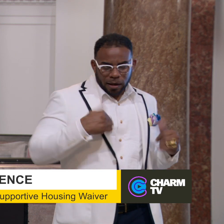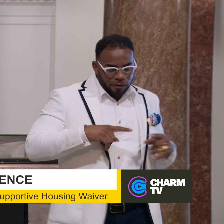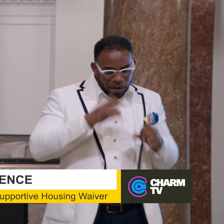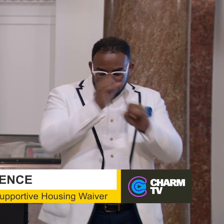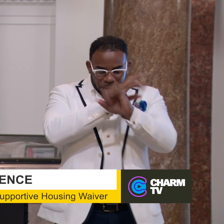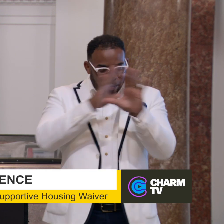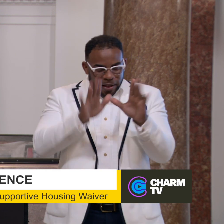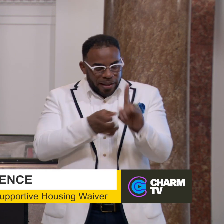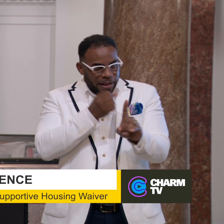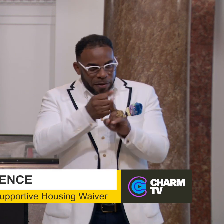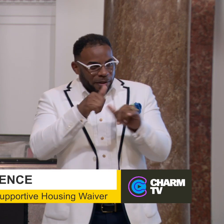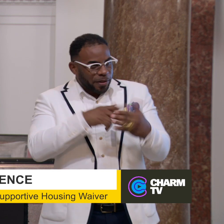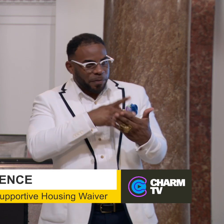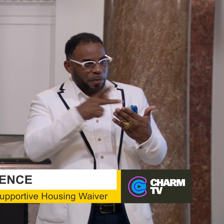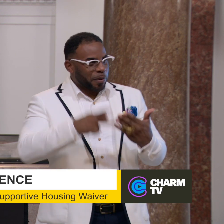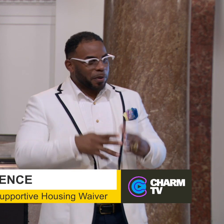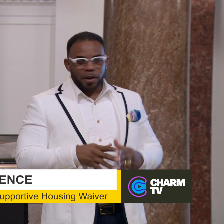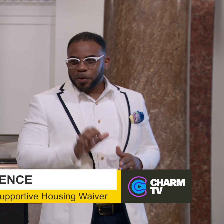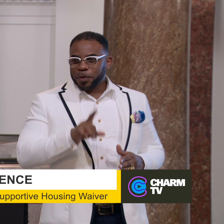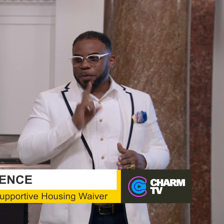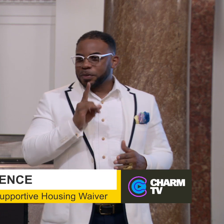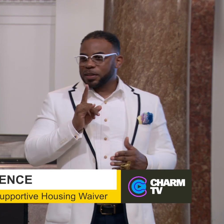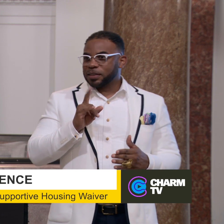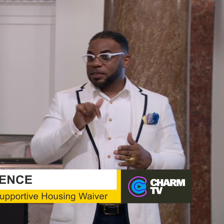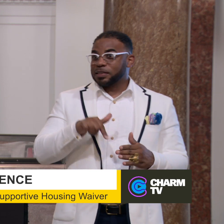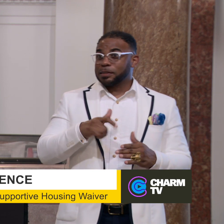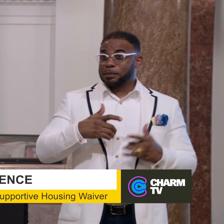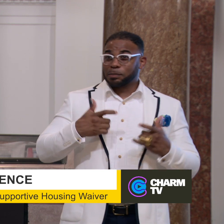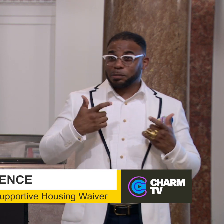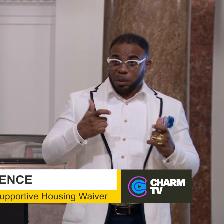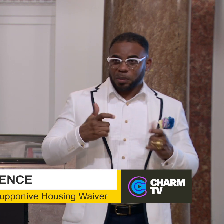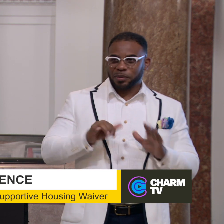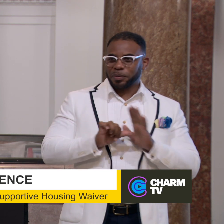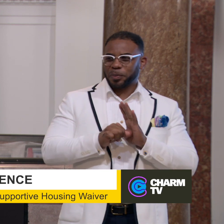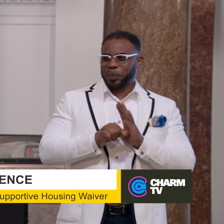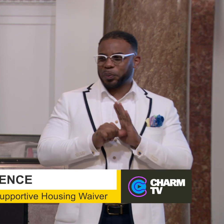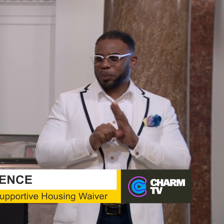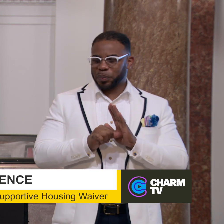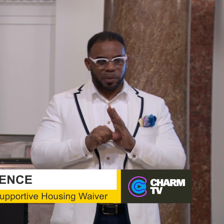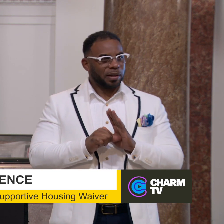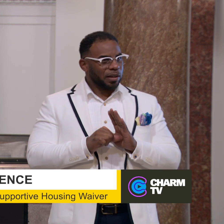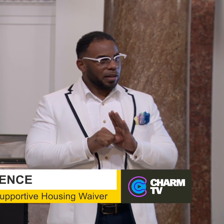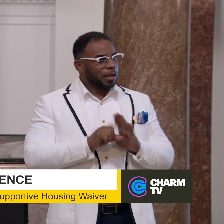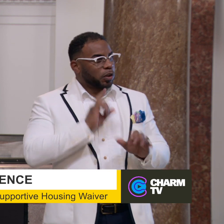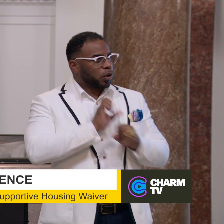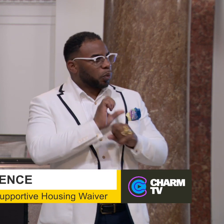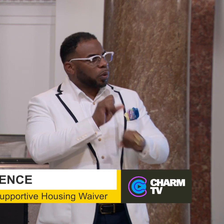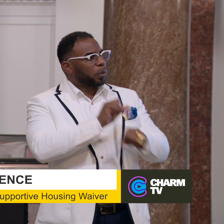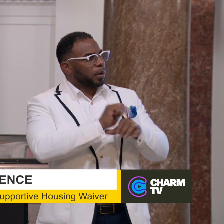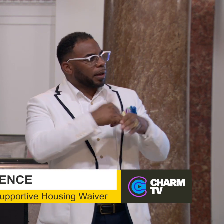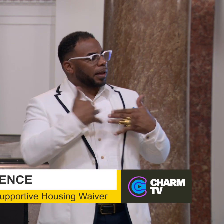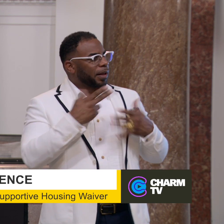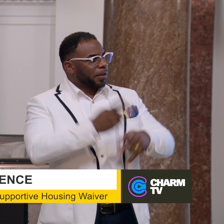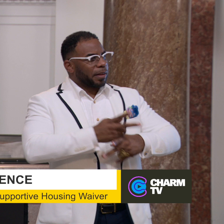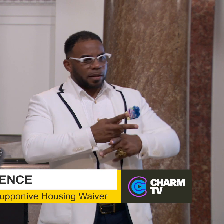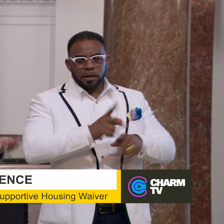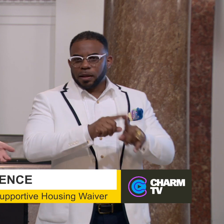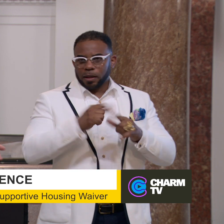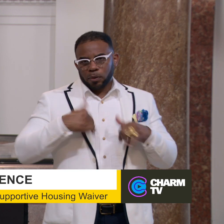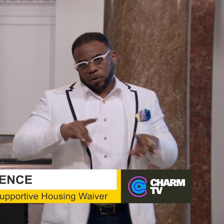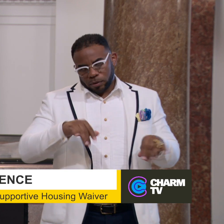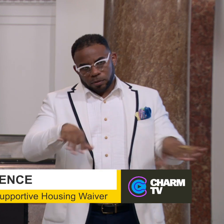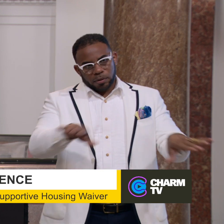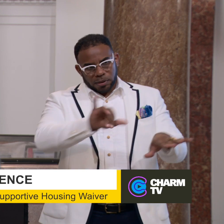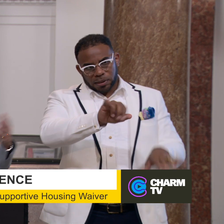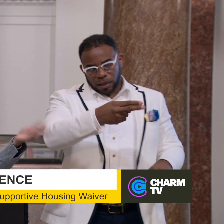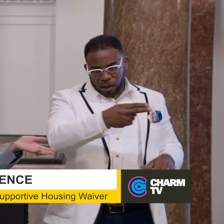imagine the impact of this program would be this this impressive. Certainly when you work in health care, as we do